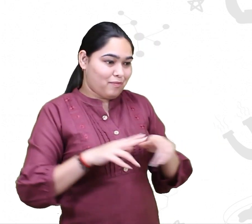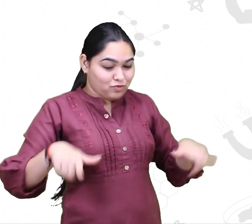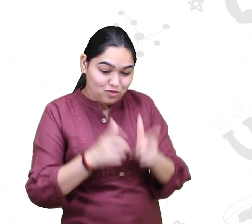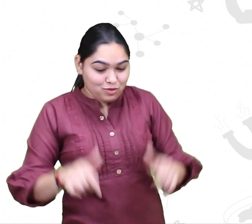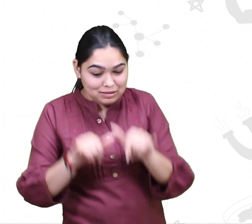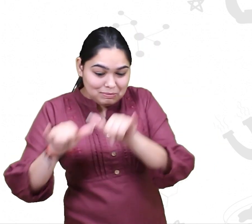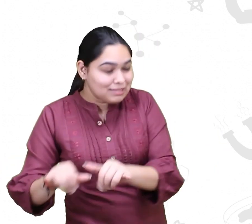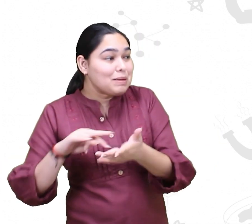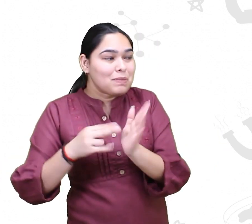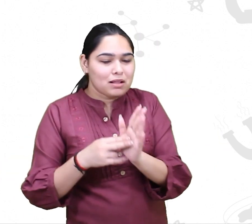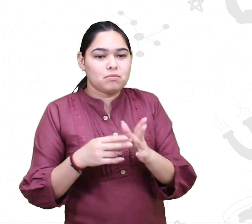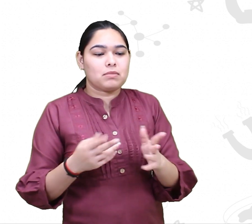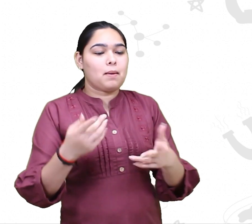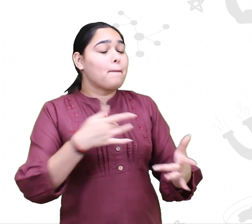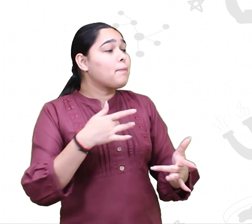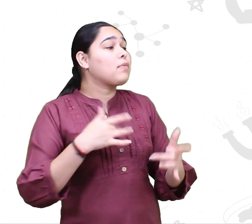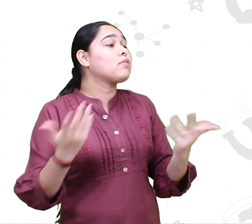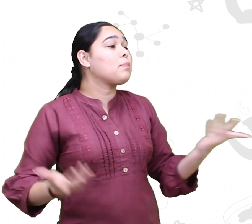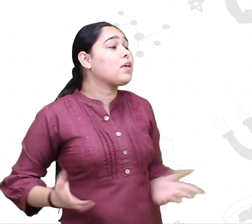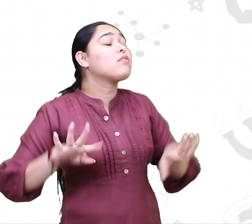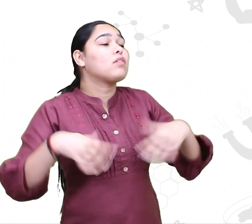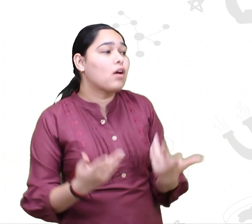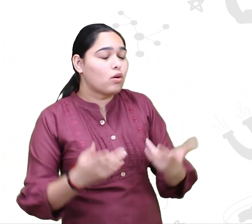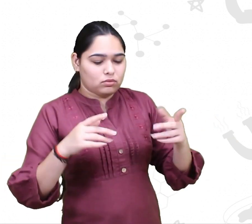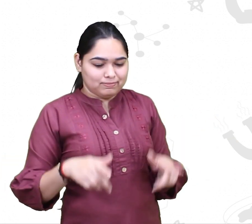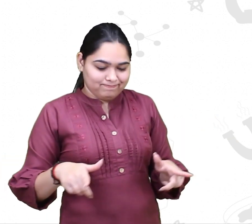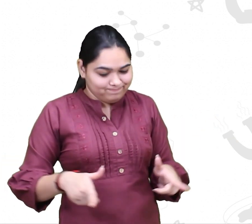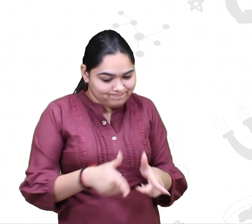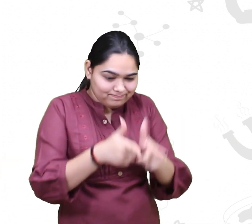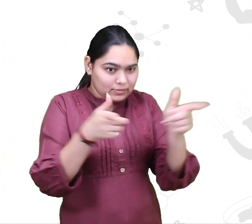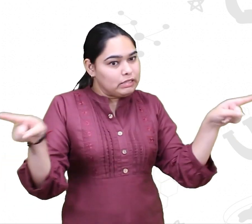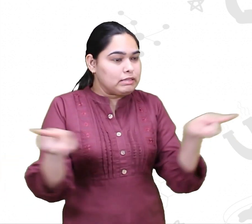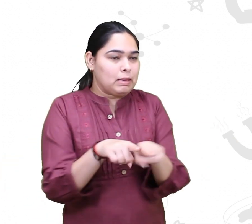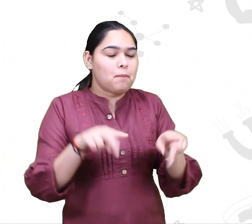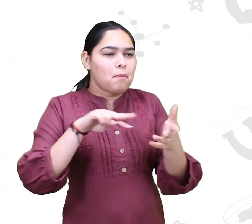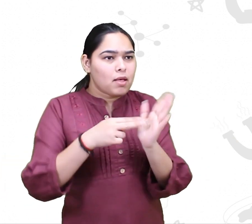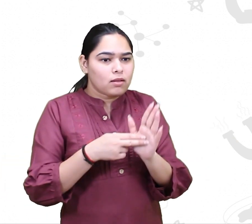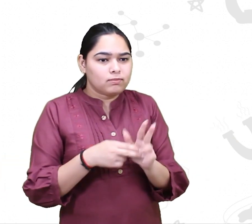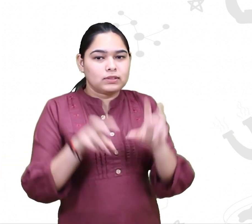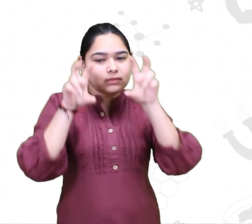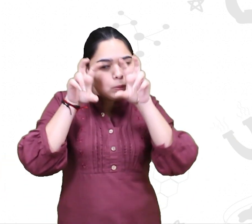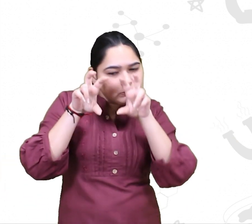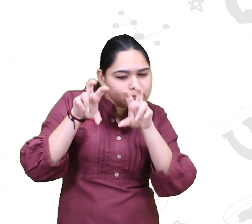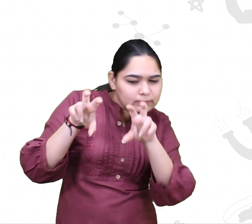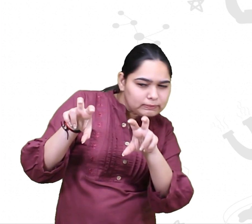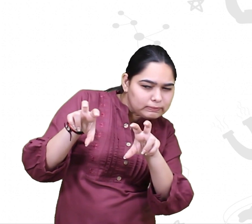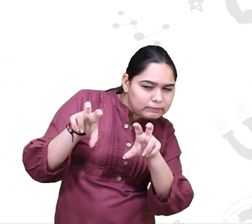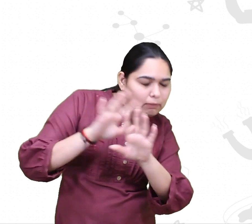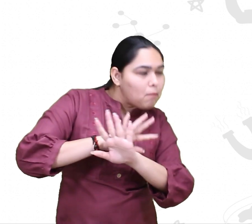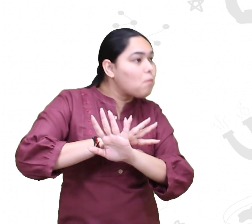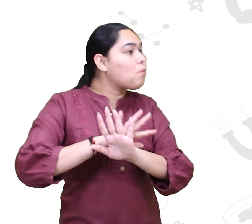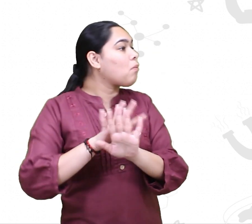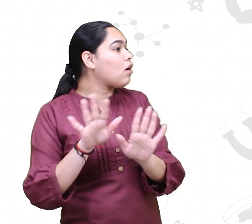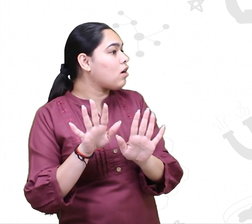and like a branch of some plant and just be there and just observe and not speak, not do